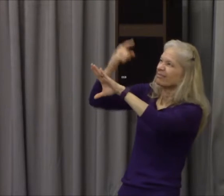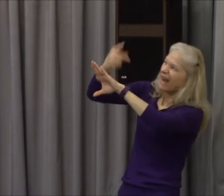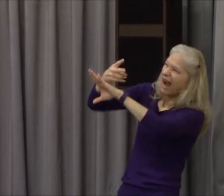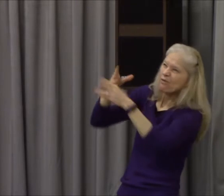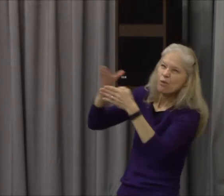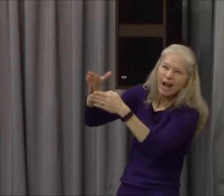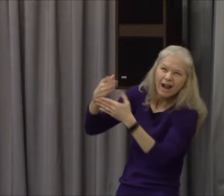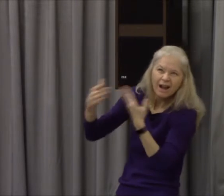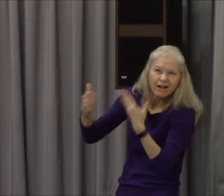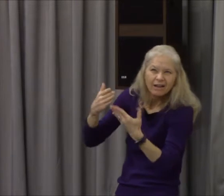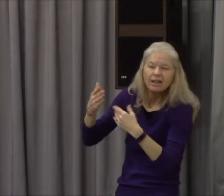Joshua also